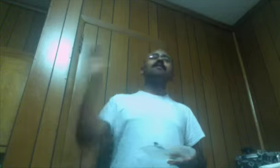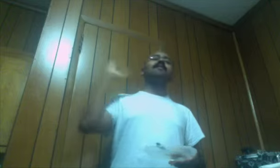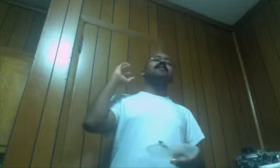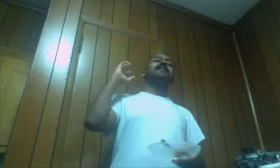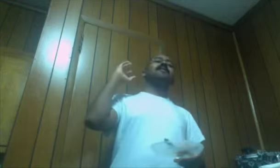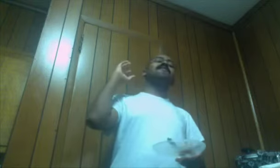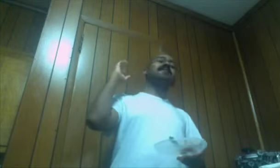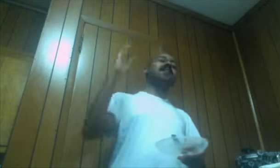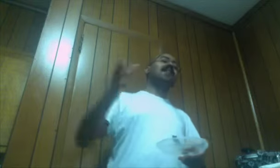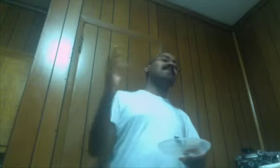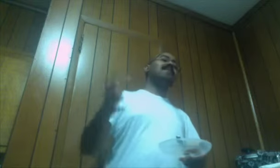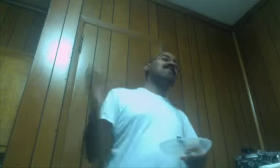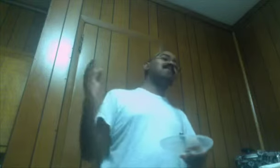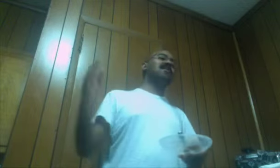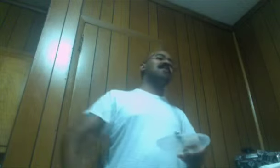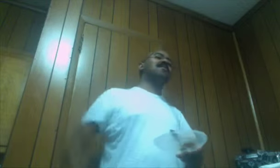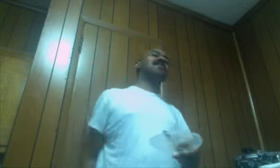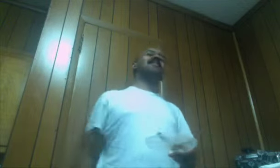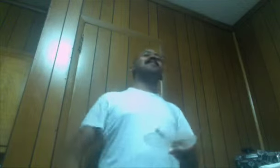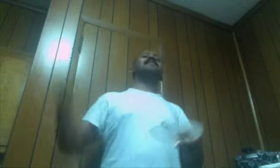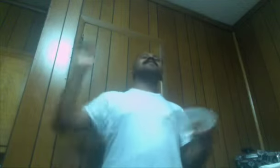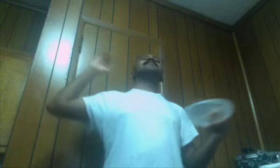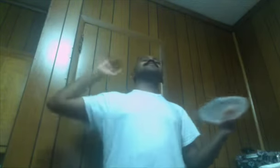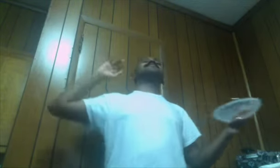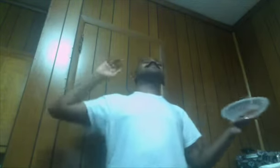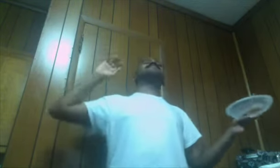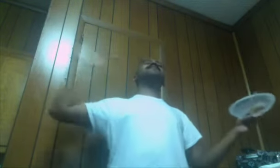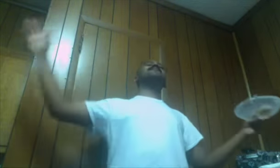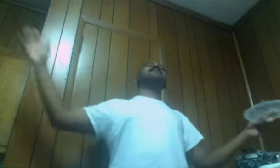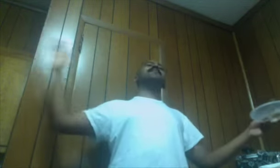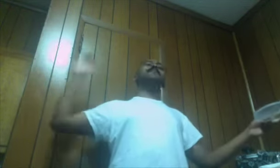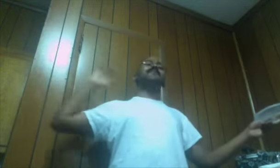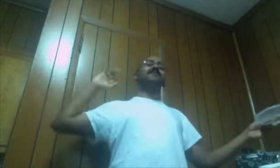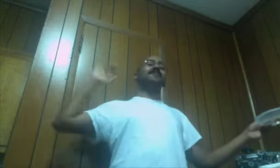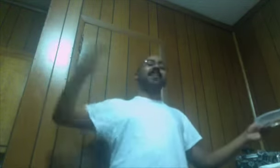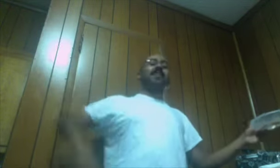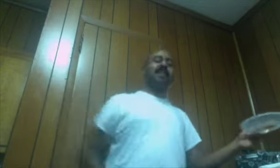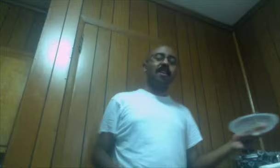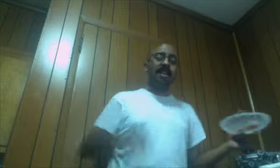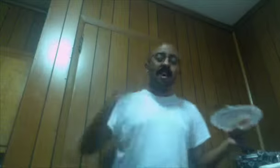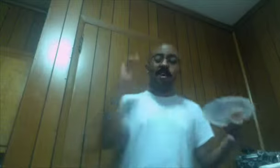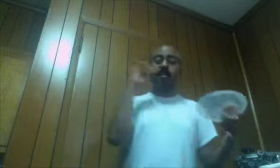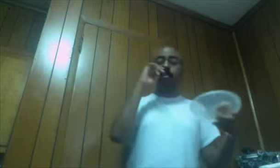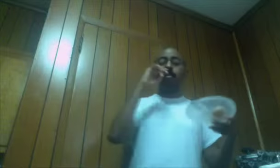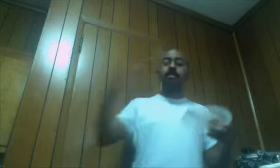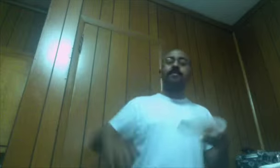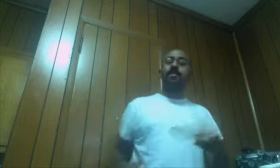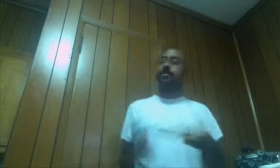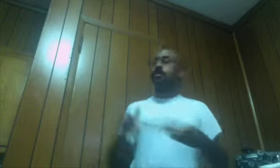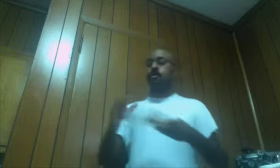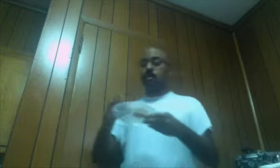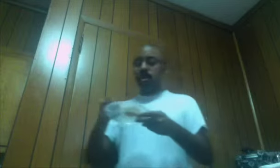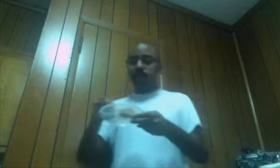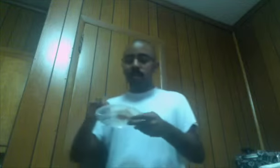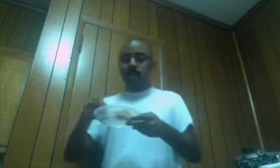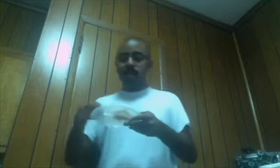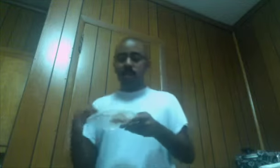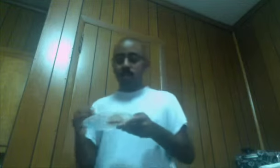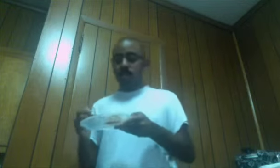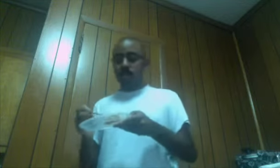Of Dead Man Wonderland Smoking Parade Now, for those of you Who love Dead Man Wonderland